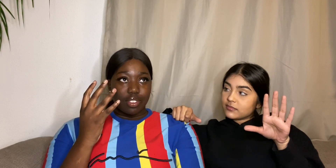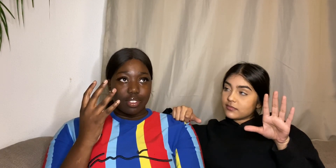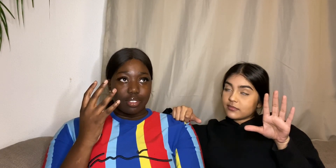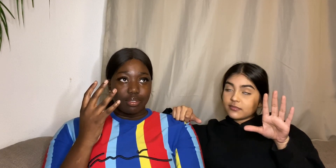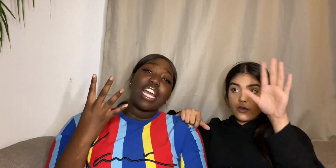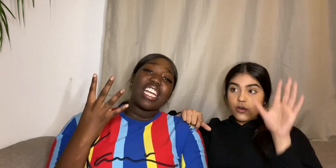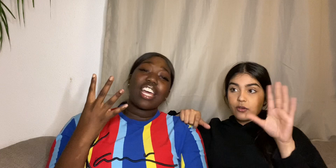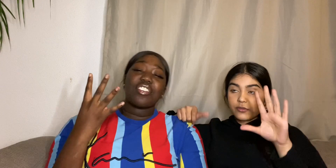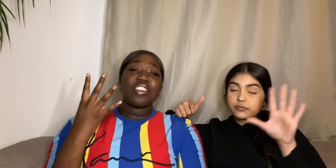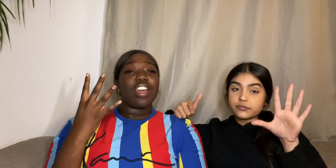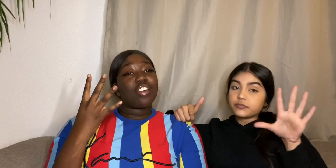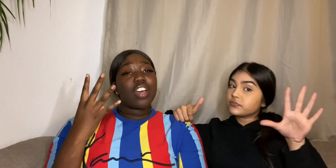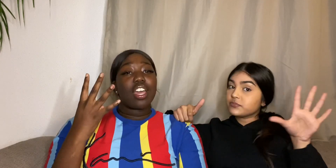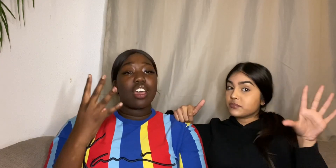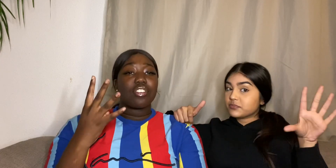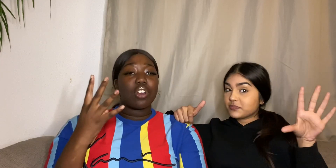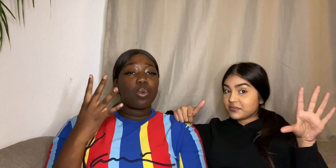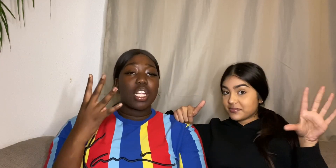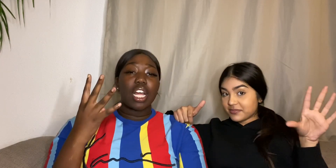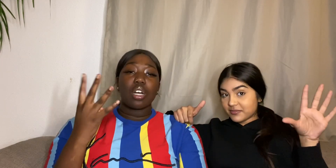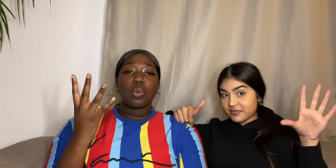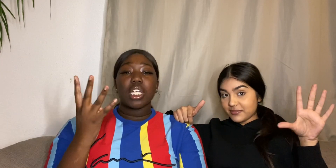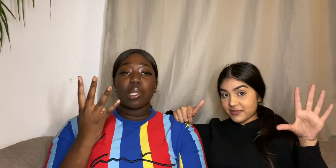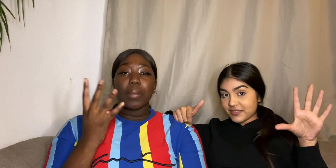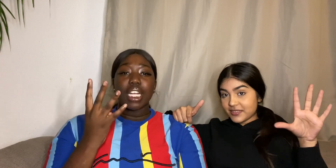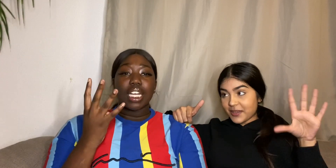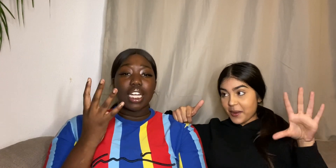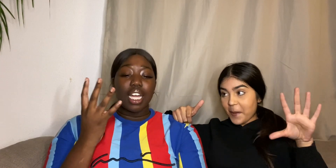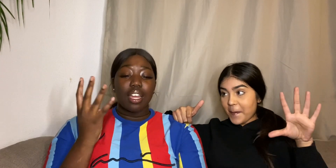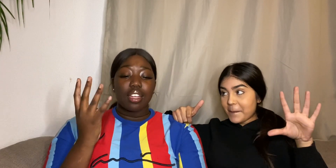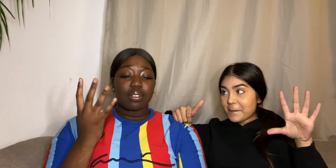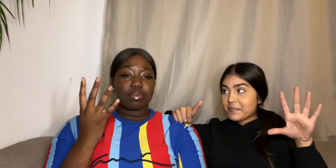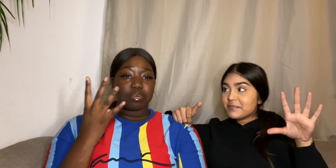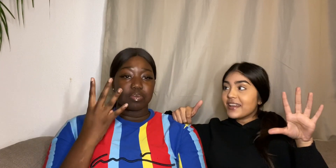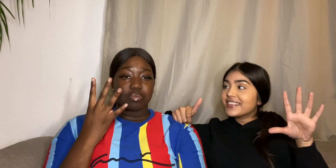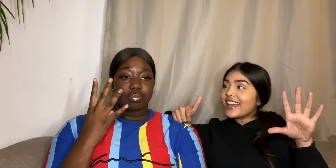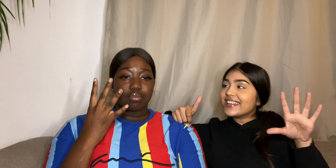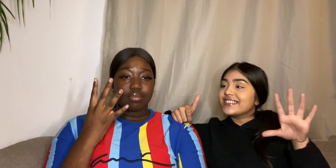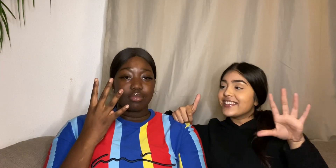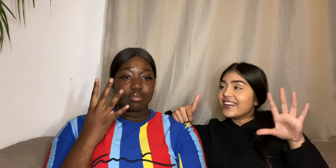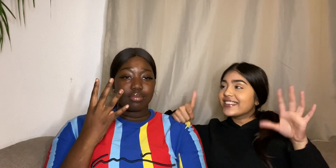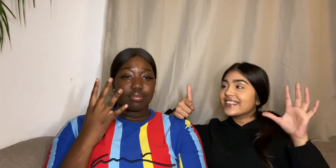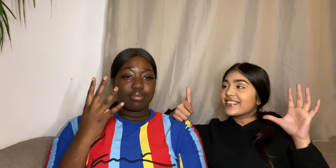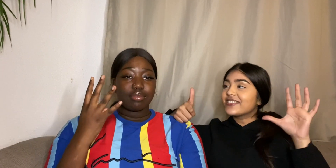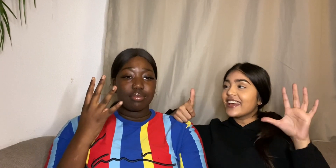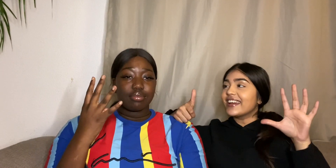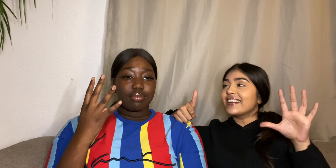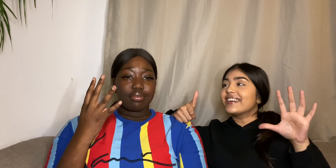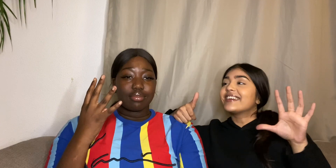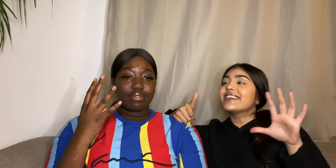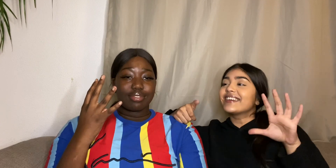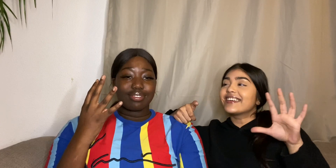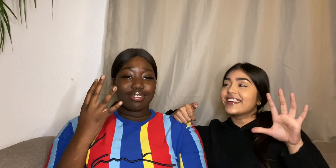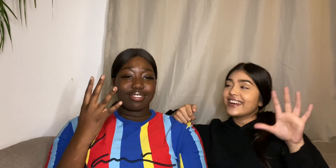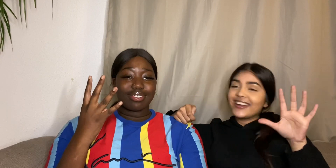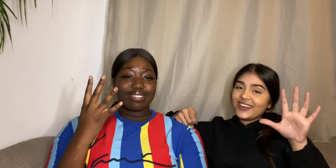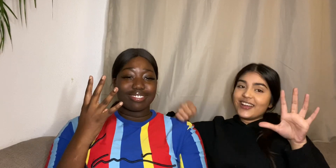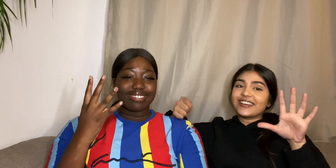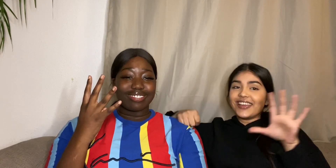Never have I ever went out with a Dominican guy But that's not fair Okay No